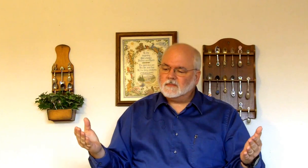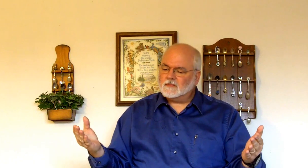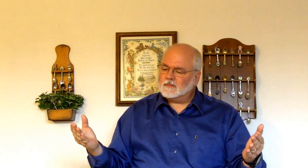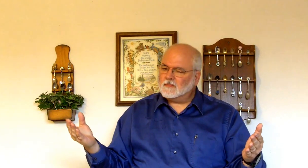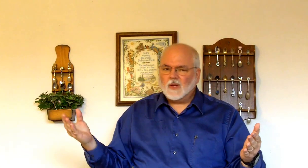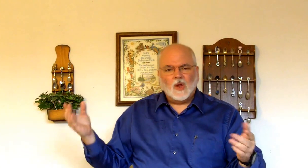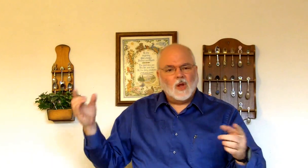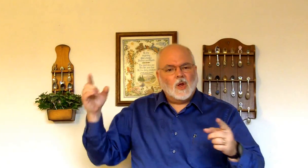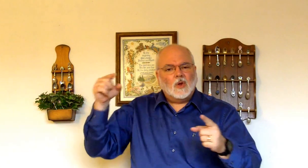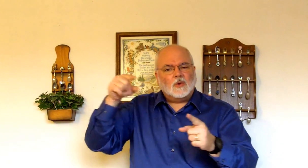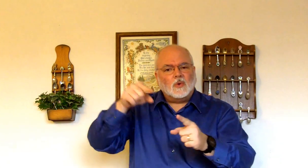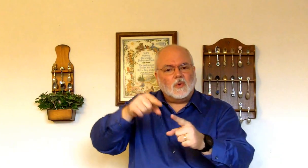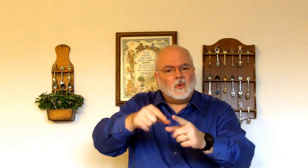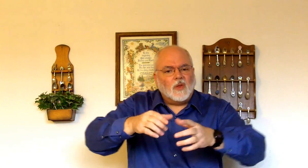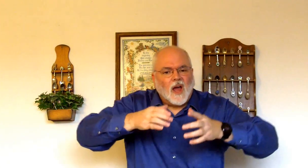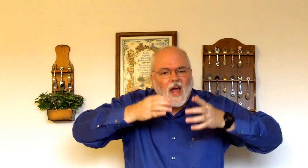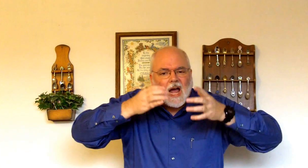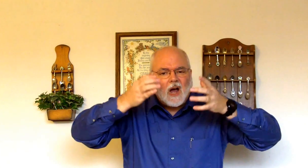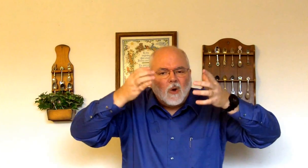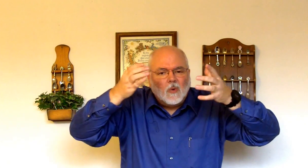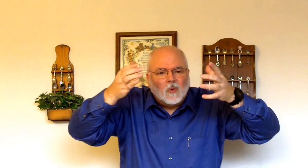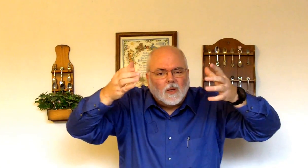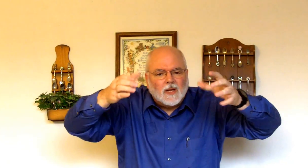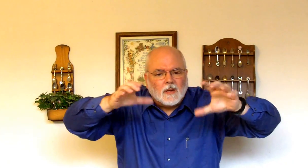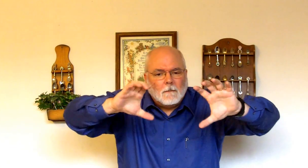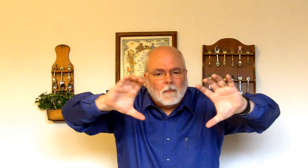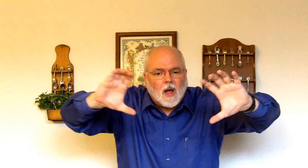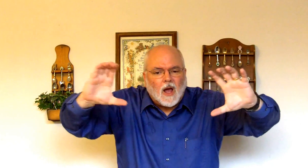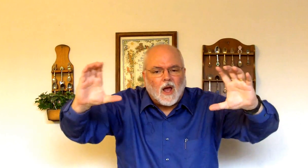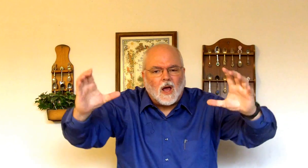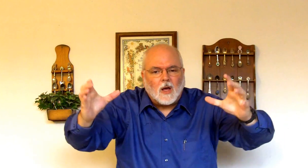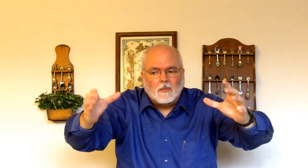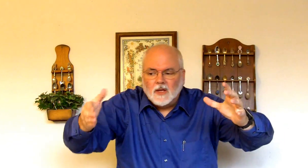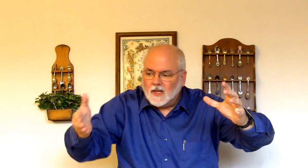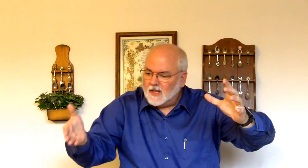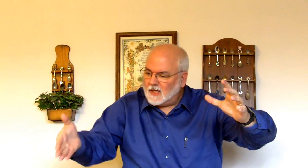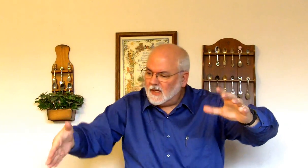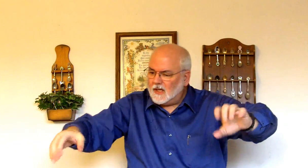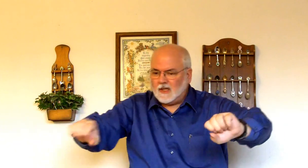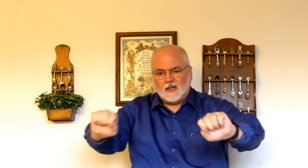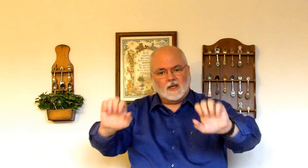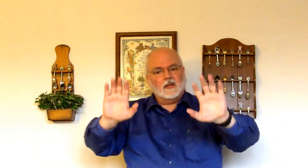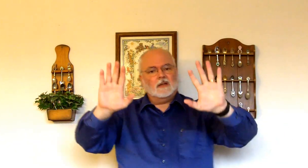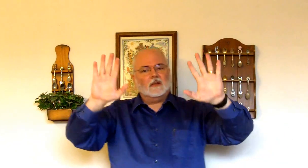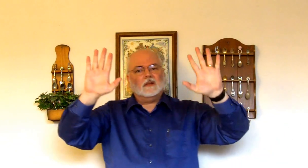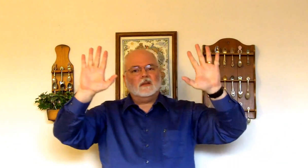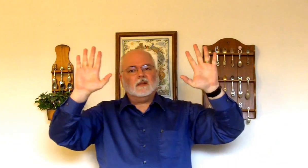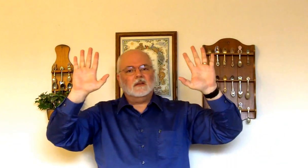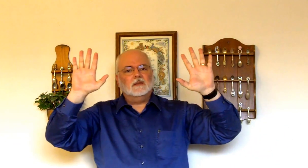everything to the howling mob he yielded